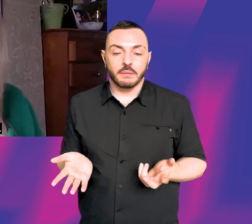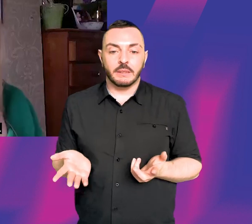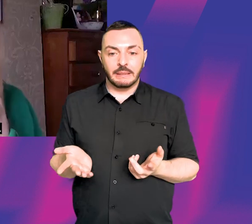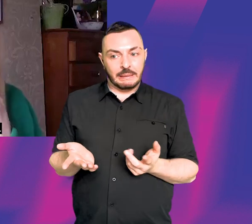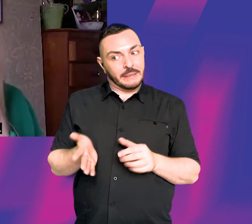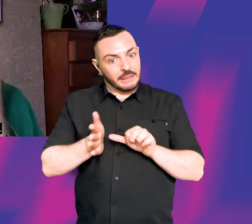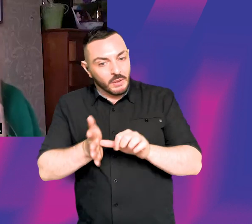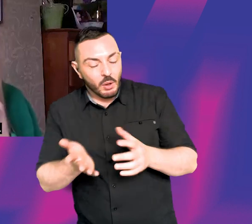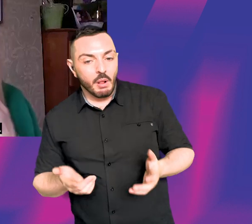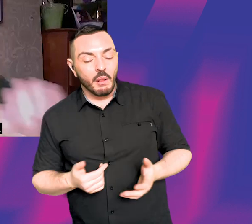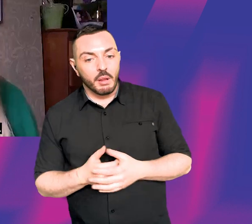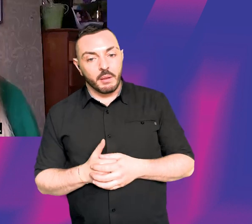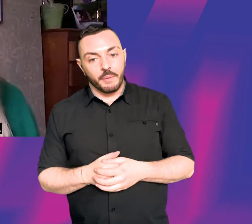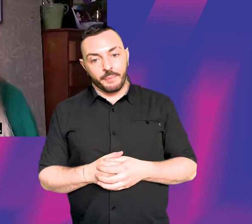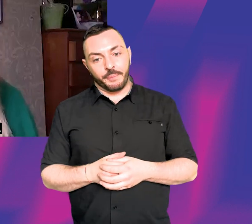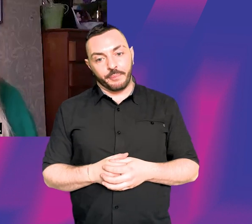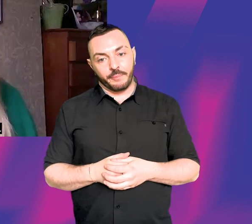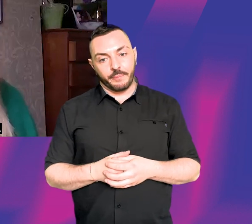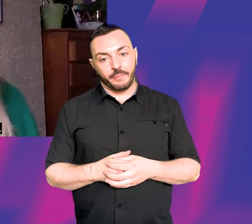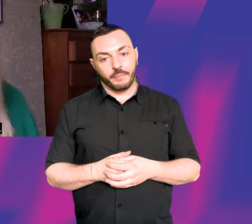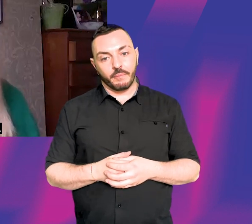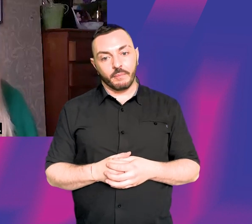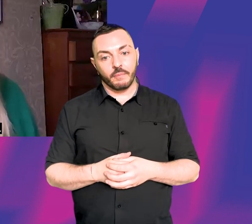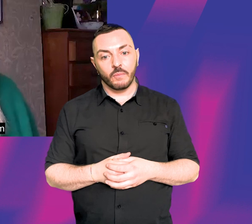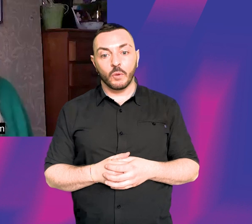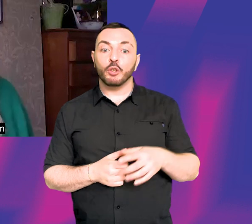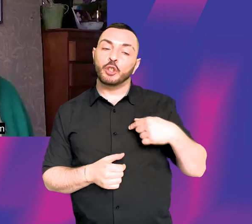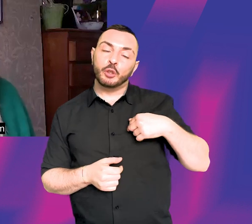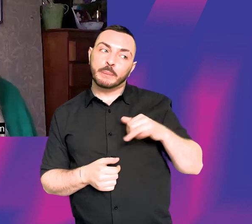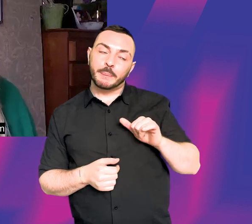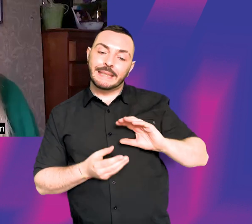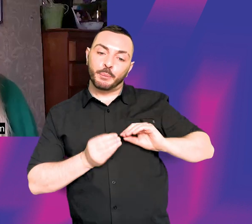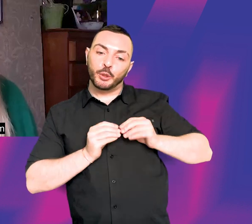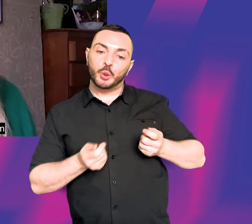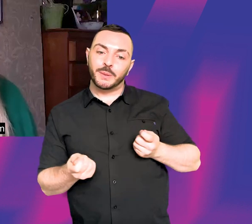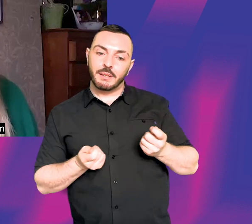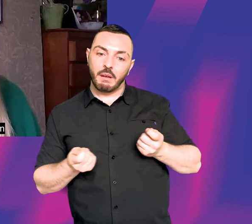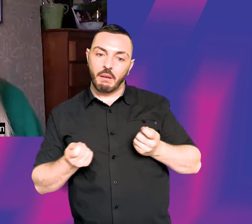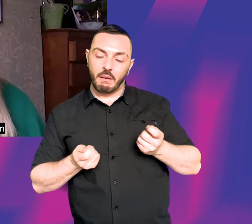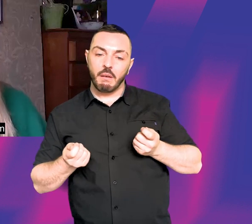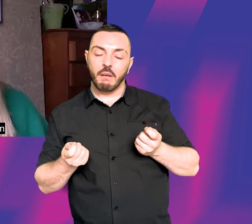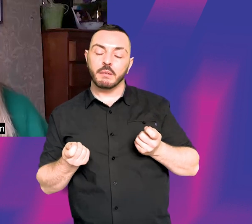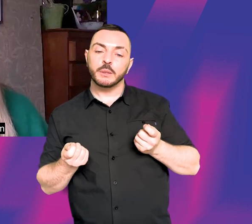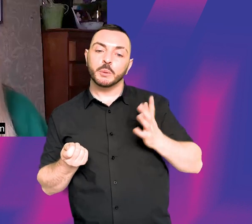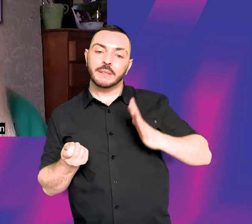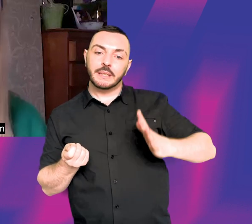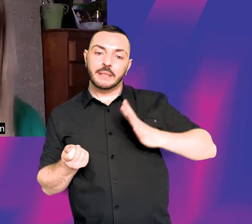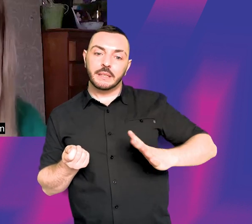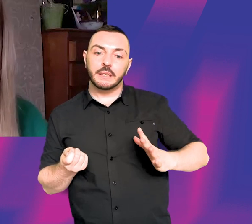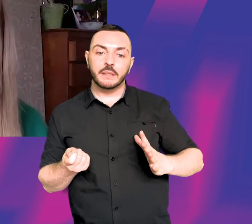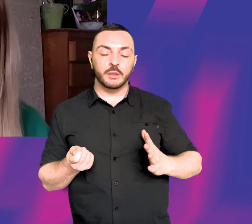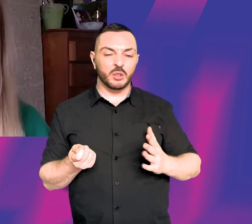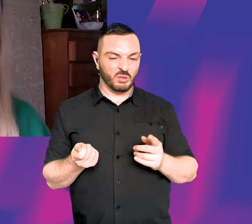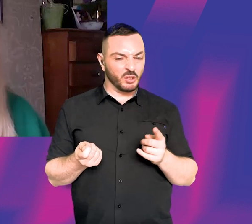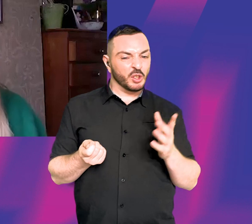know, like you, you know, you, you might want to have a producer. I think it's really hard to not have a producer, like to be doing, making a film